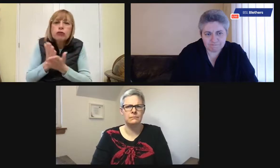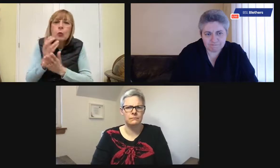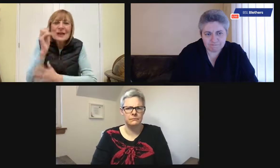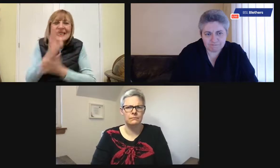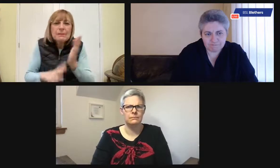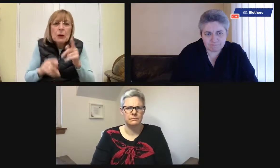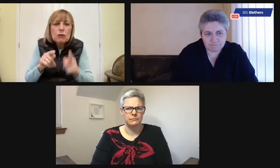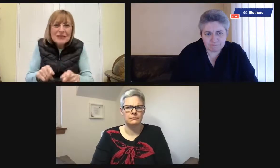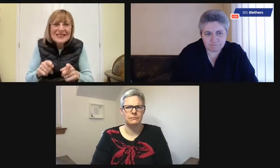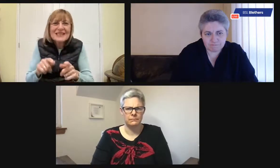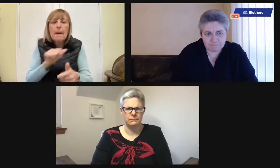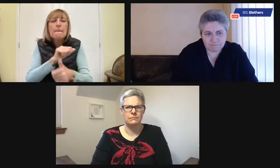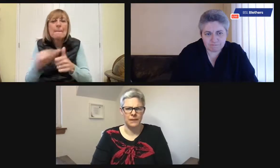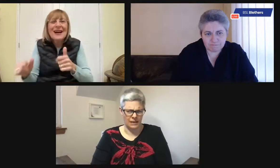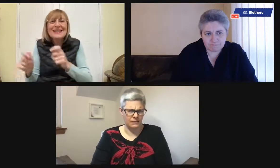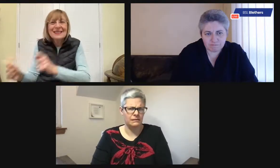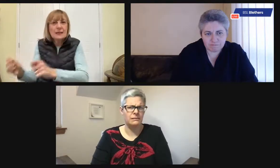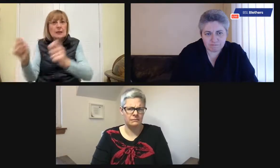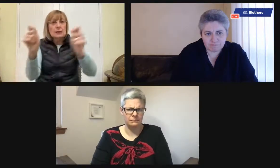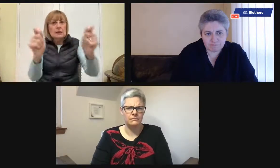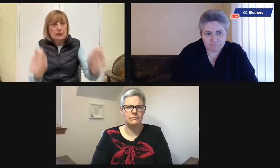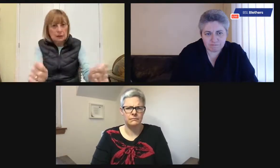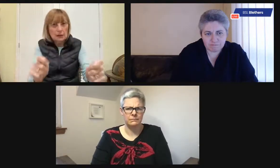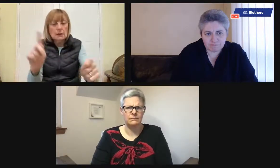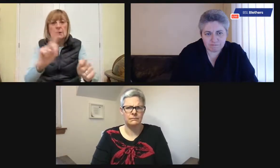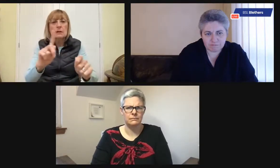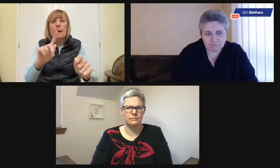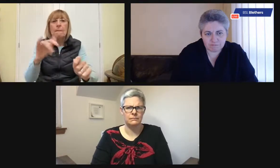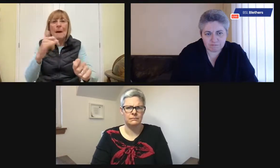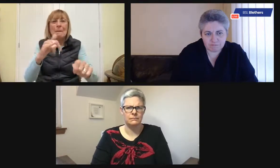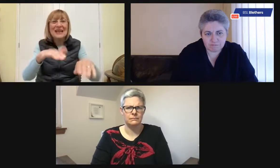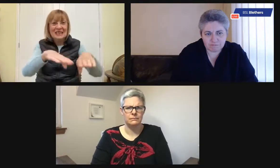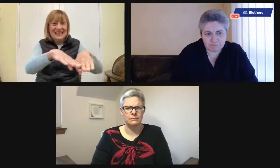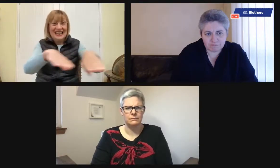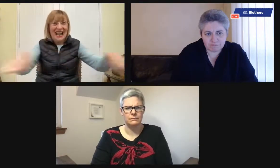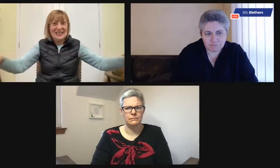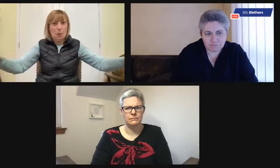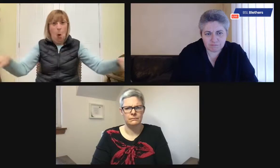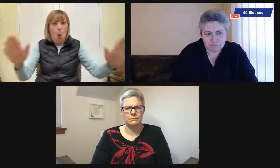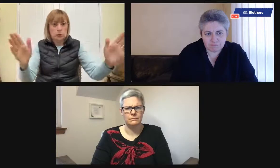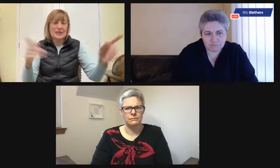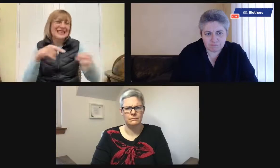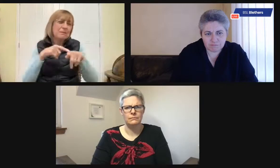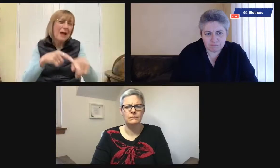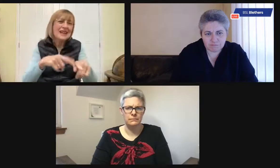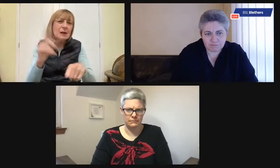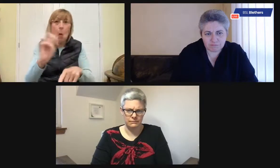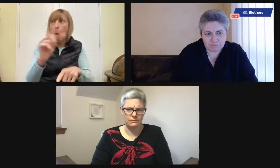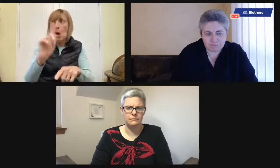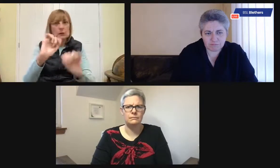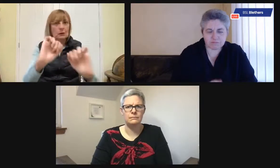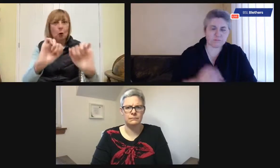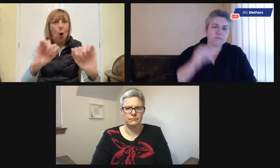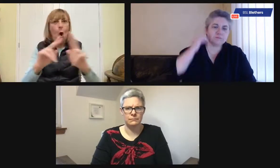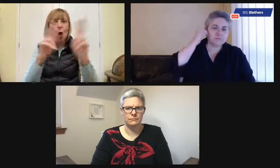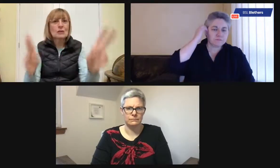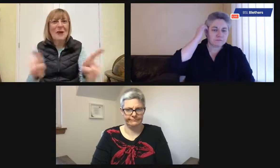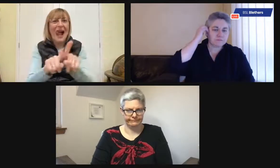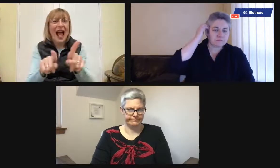mistakes. It was a learning curve for us. You learned through experience. We realized it was best to put the the display,